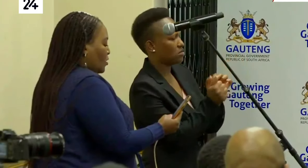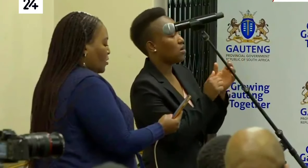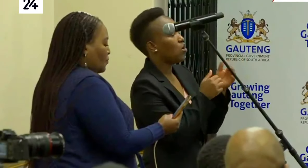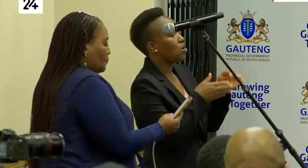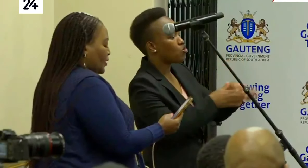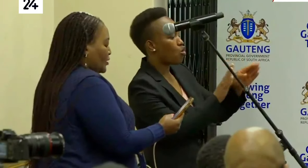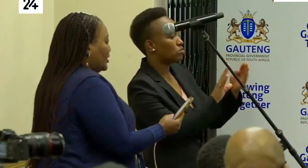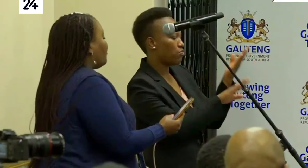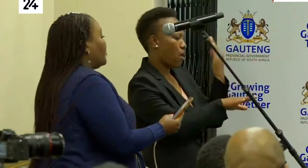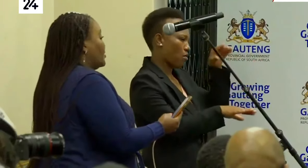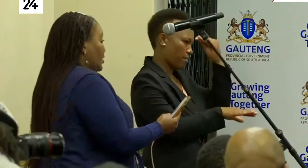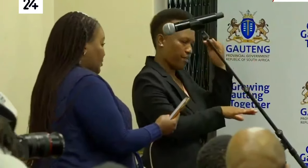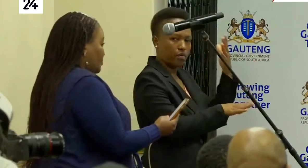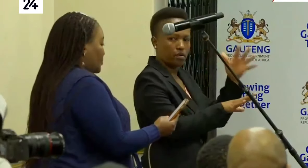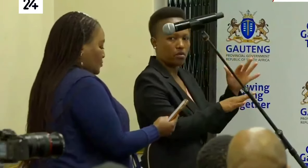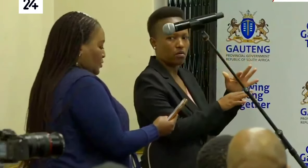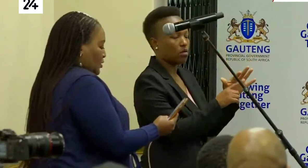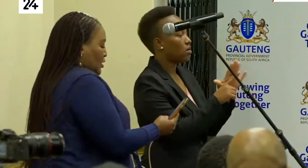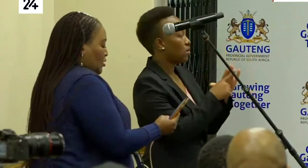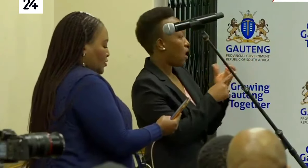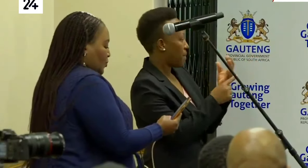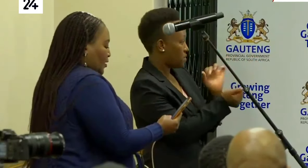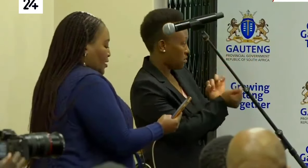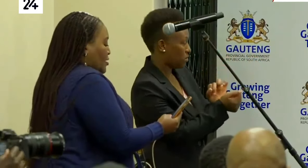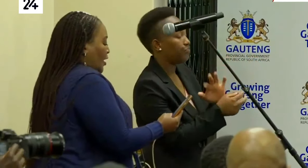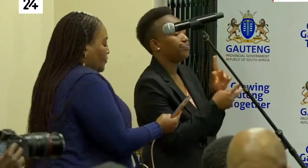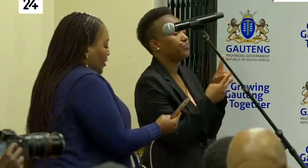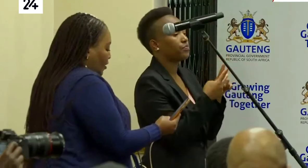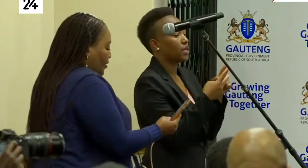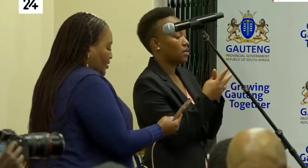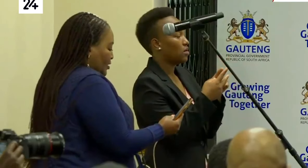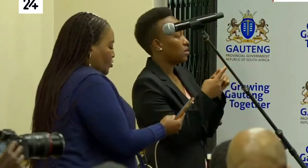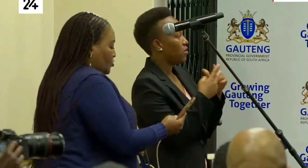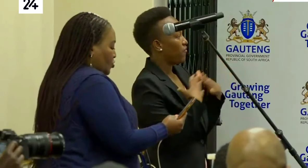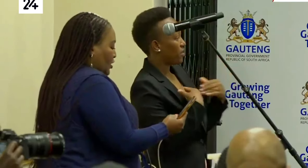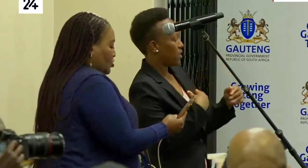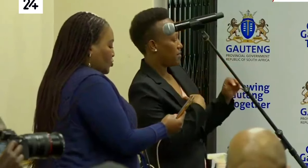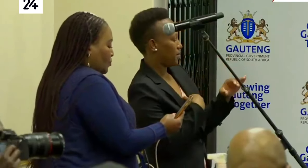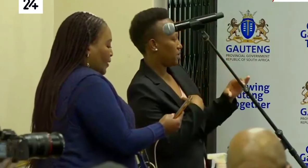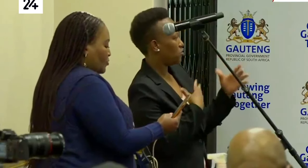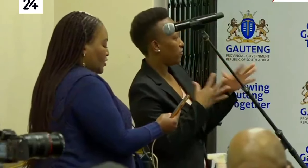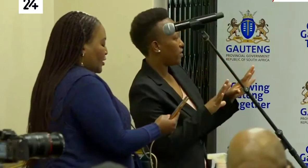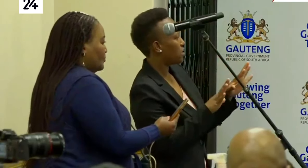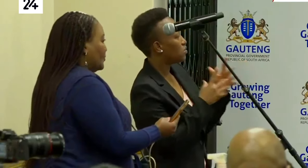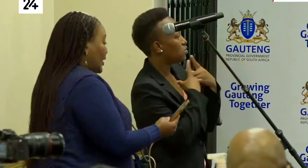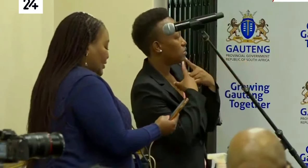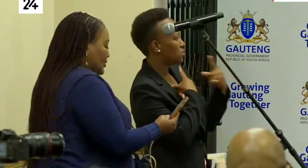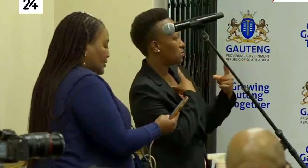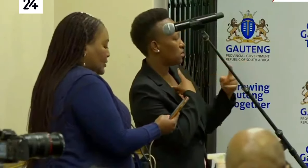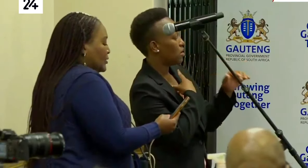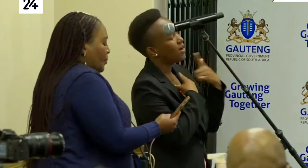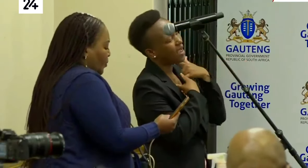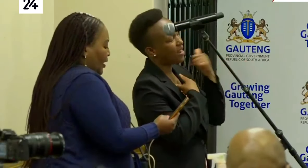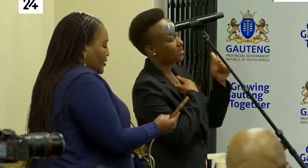that have been stepped up in this week? For the health MEC, you touched on the issue about Alex,